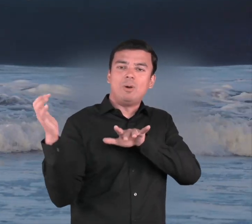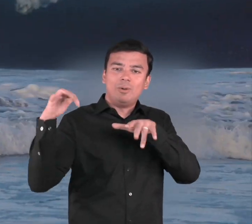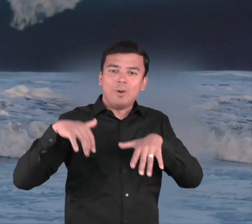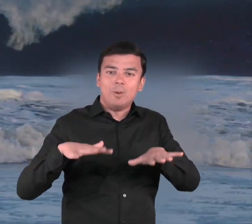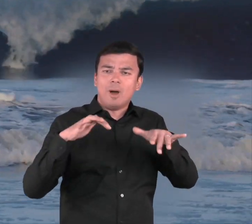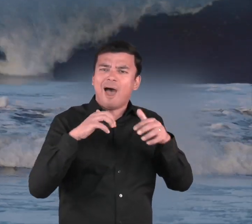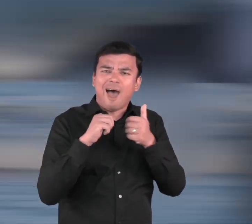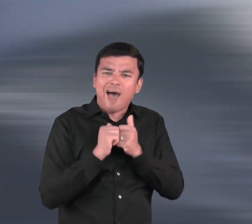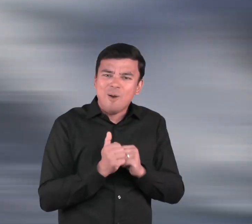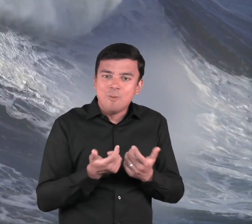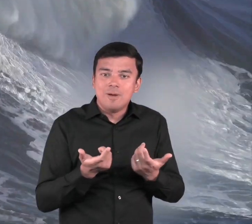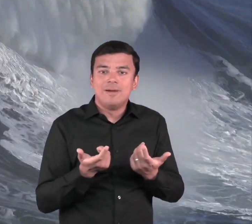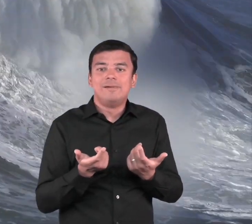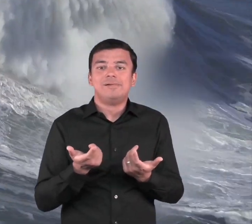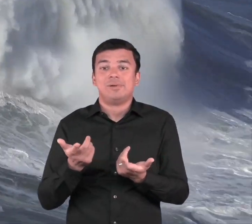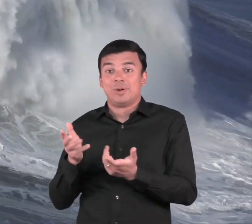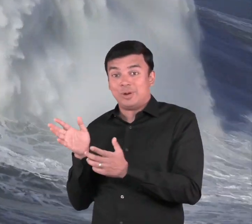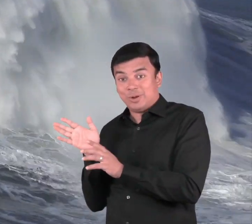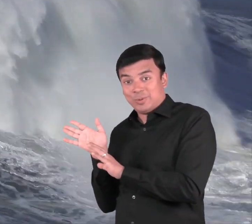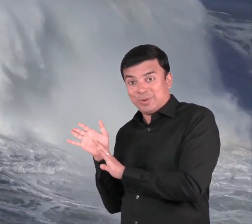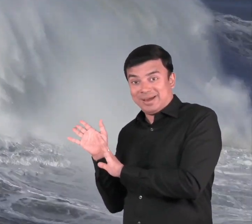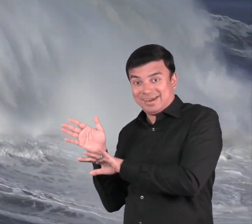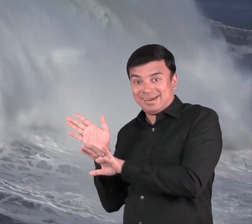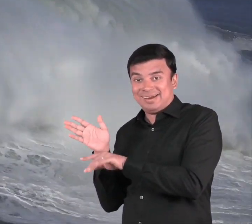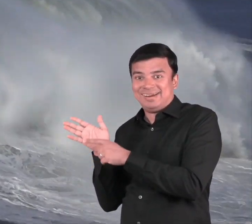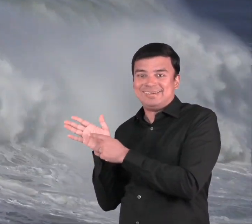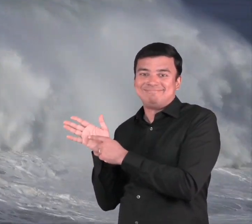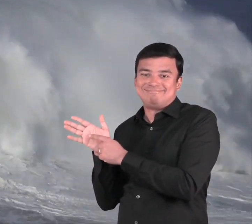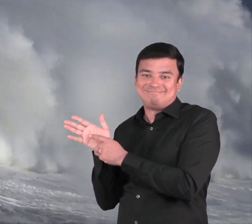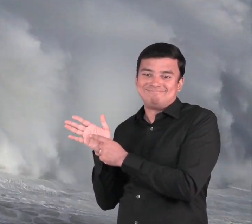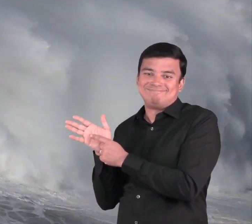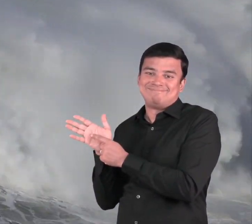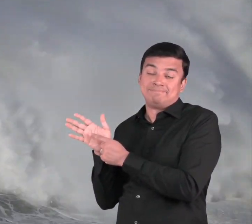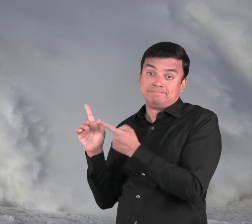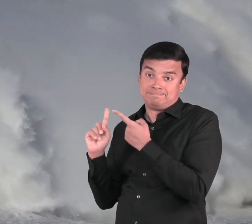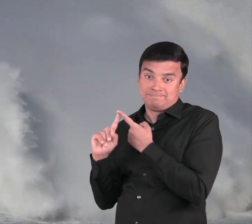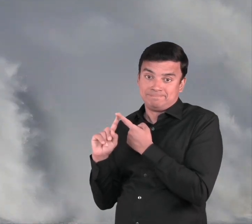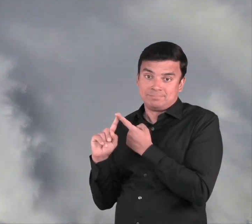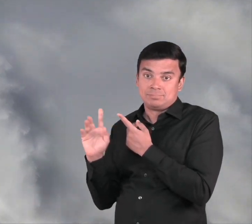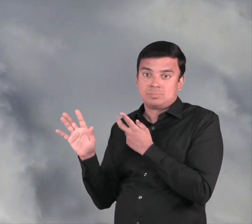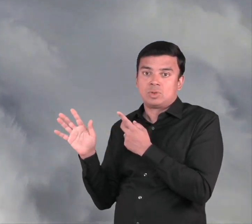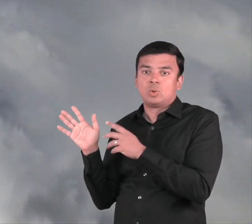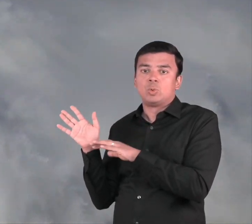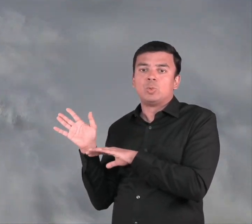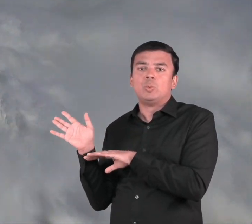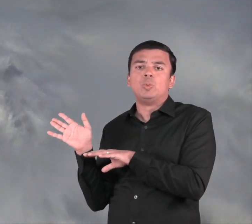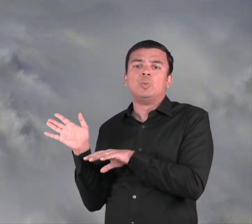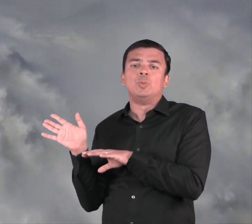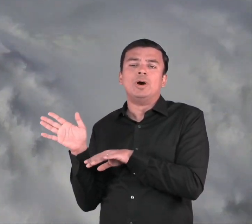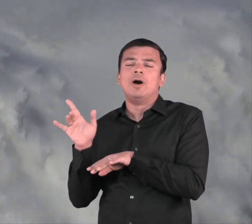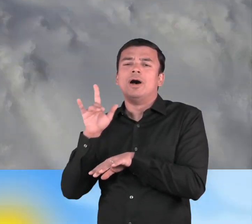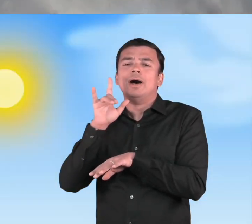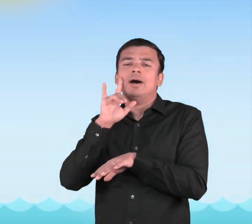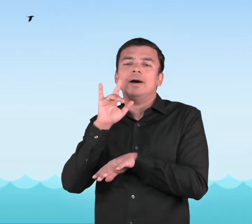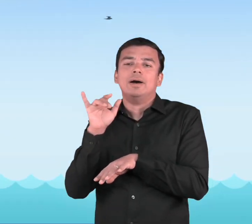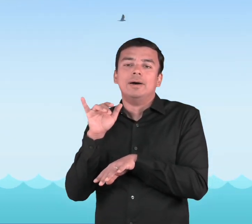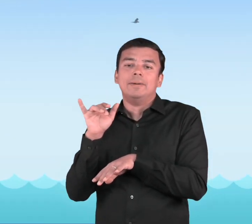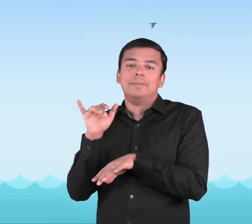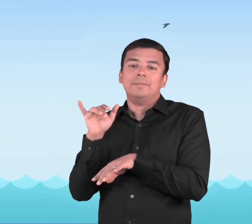waves can form when the wind blows across the surface of the ocean. Like this. These surface